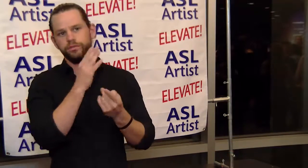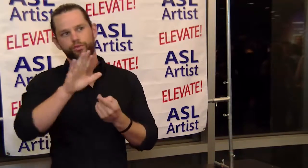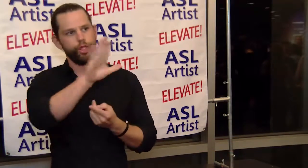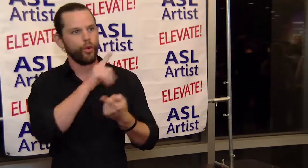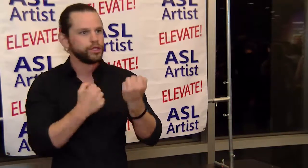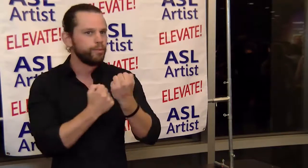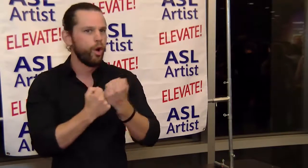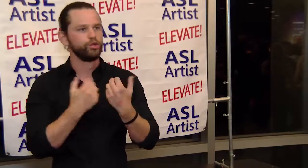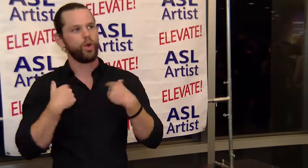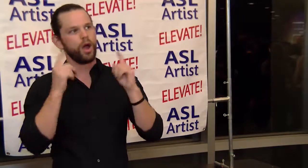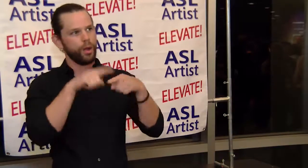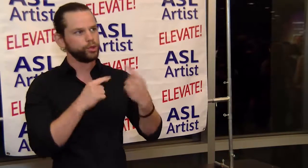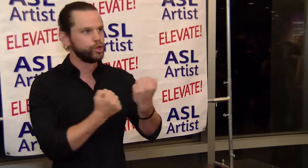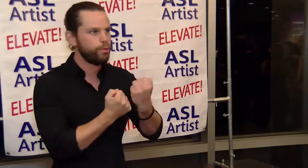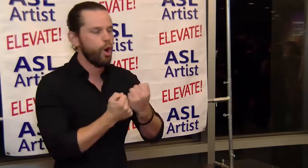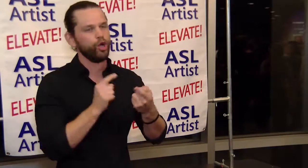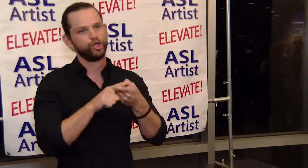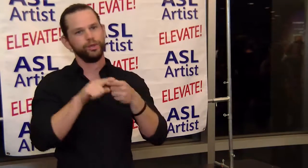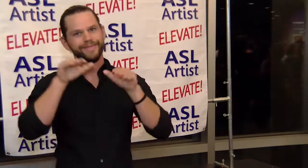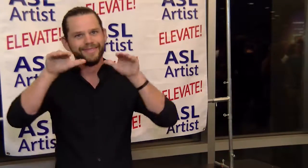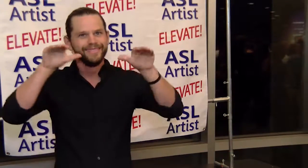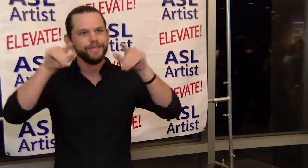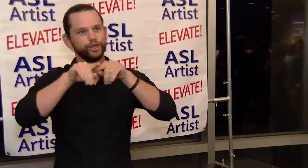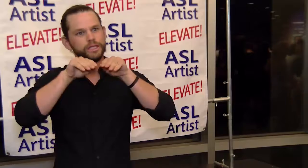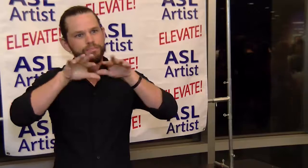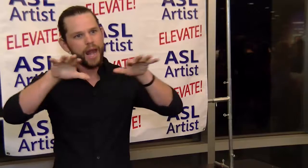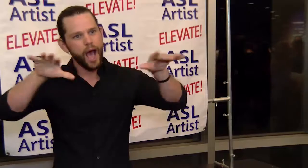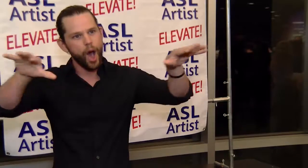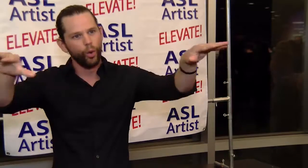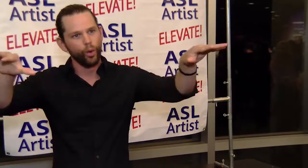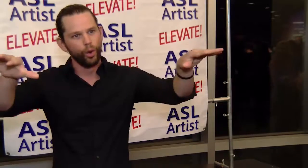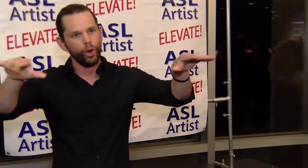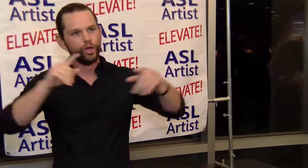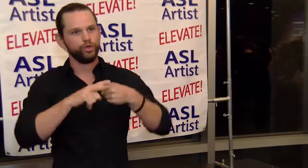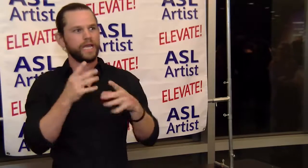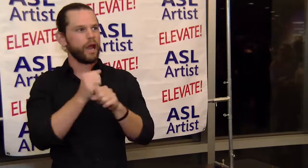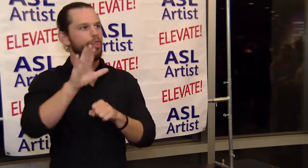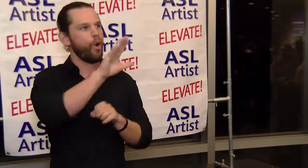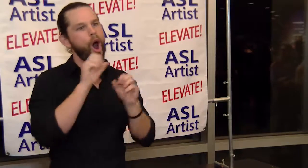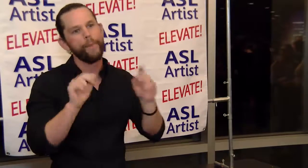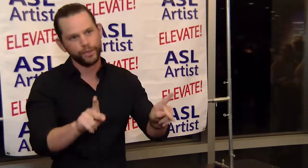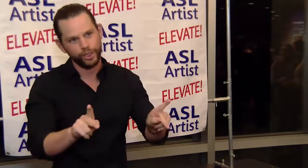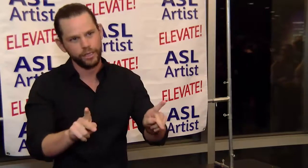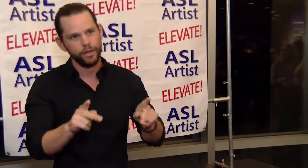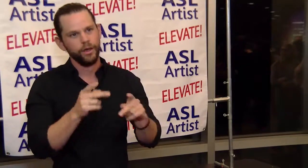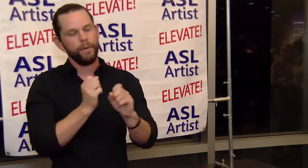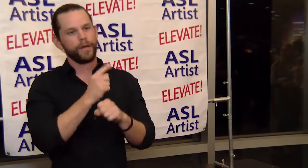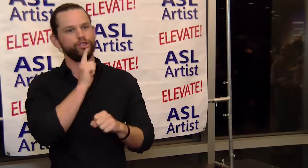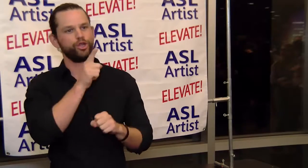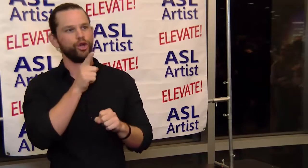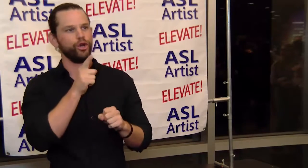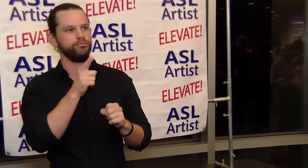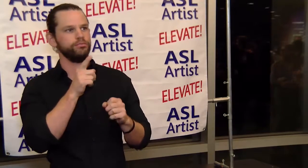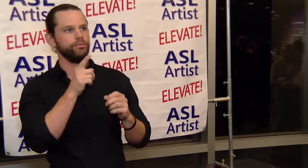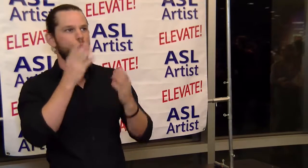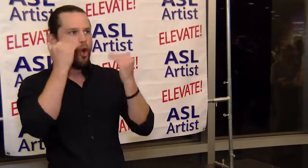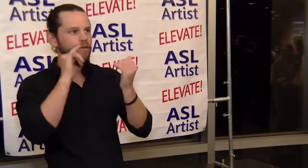they need support. So I'm here to support them and to, like, spread out the news, to give them opportunity and